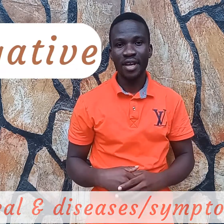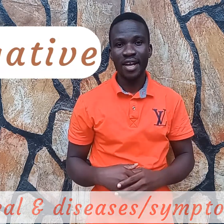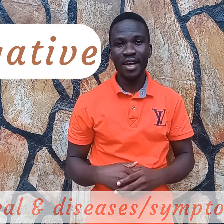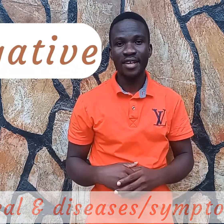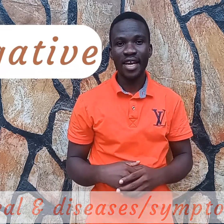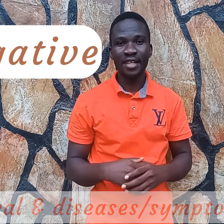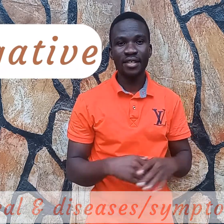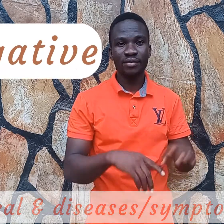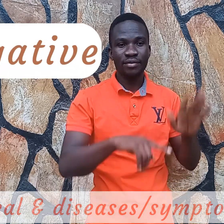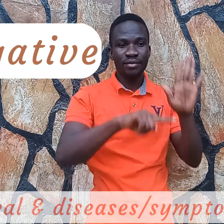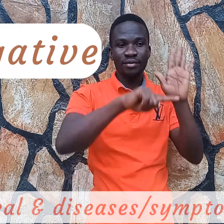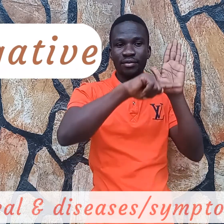negative